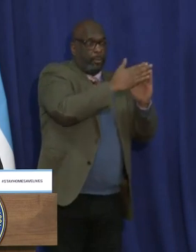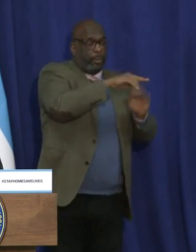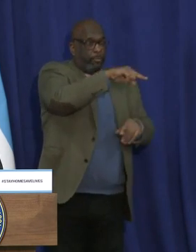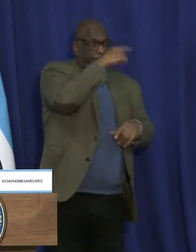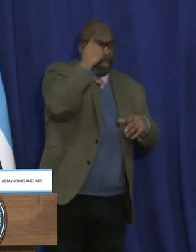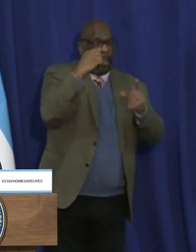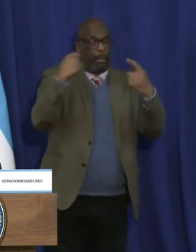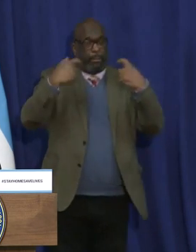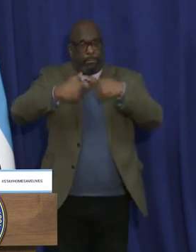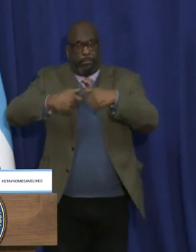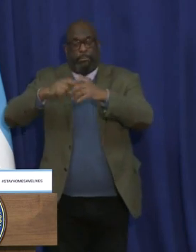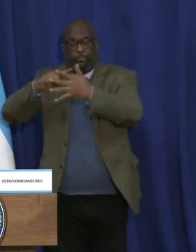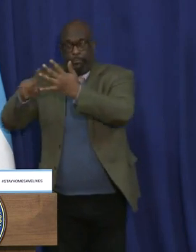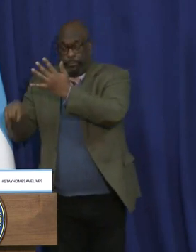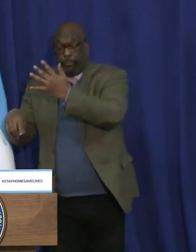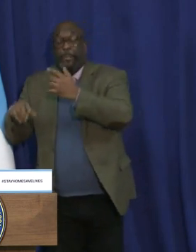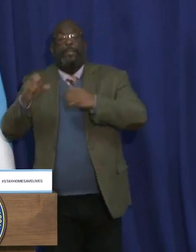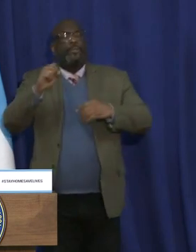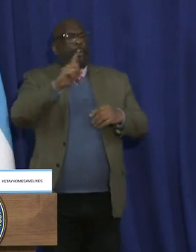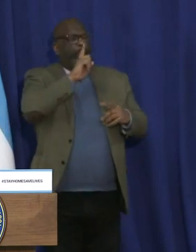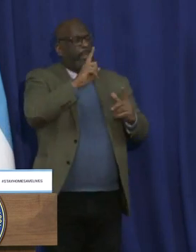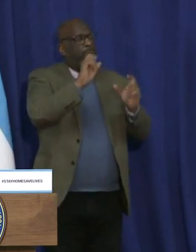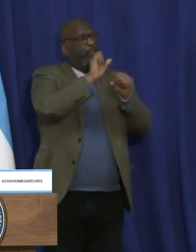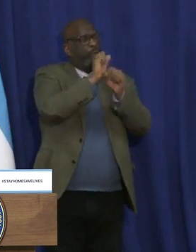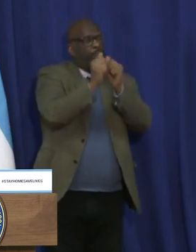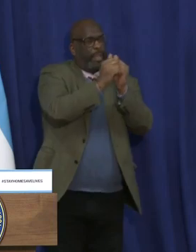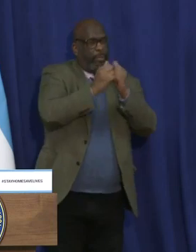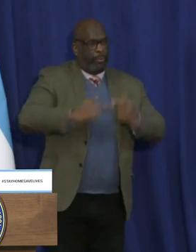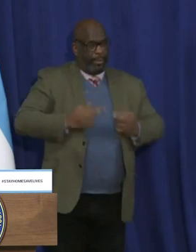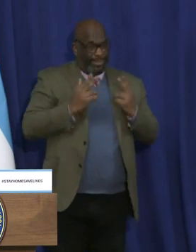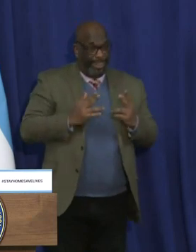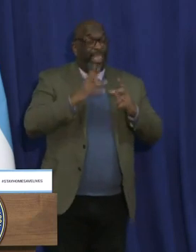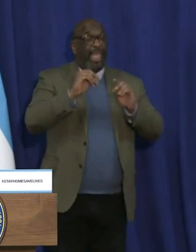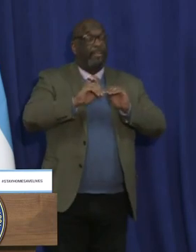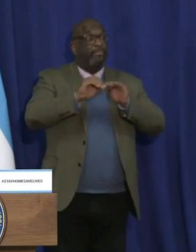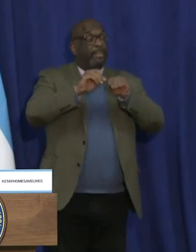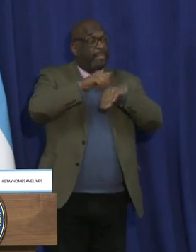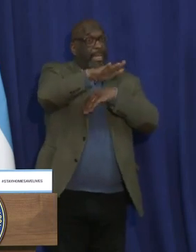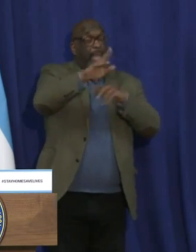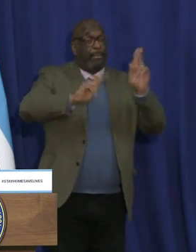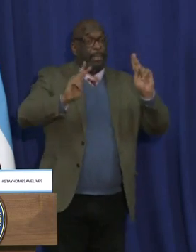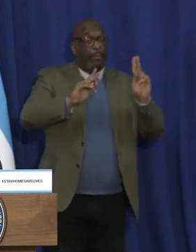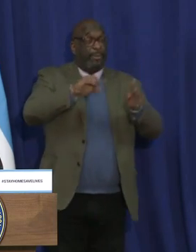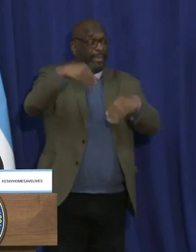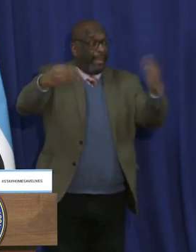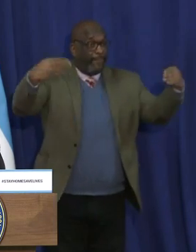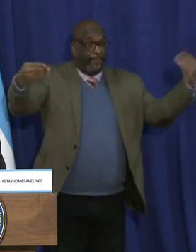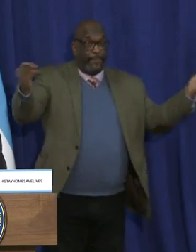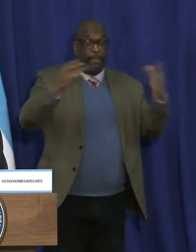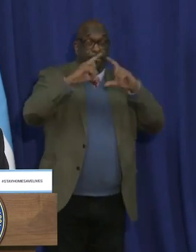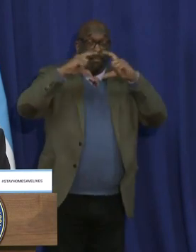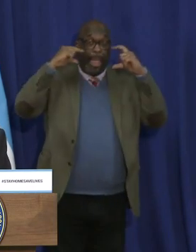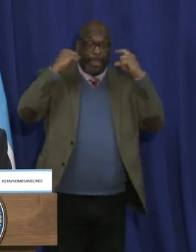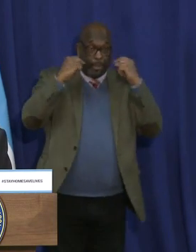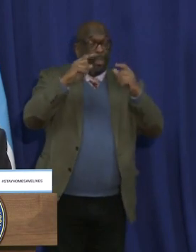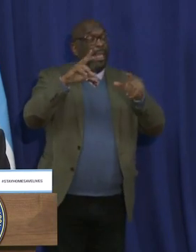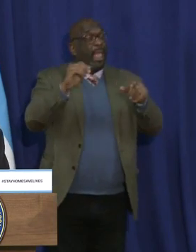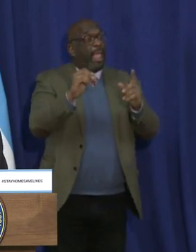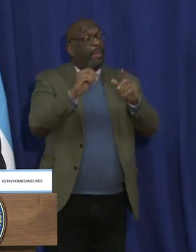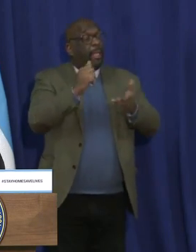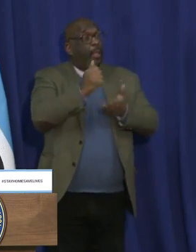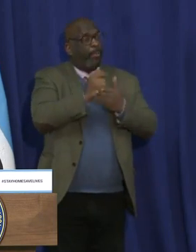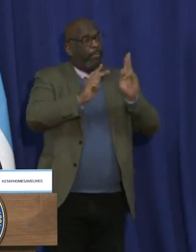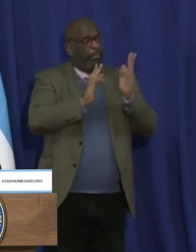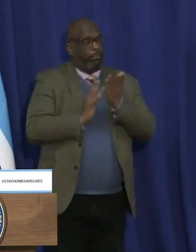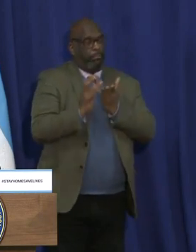organizing community-level briefings with residents, supporting on-the-ground efforts to disseminate masks, and connecting residents to information